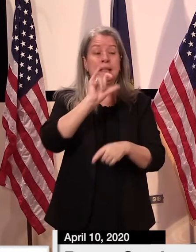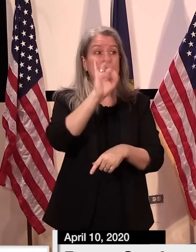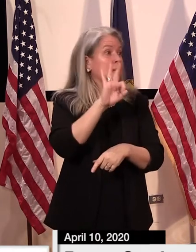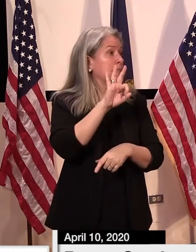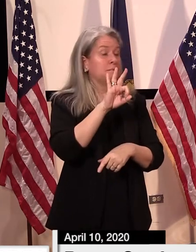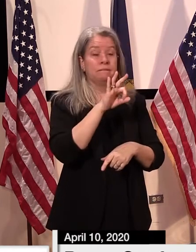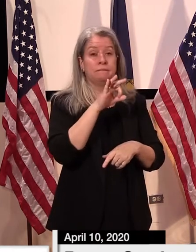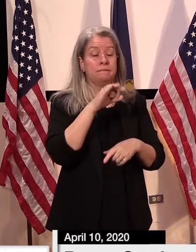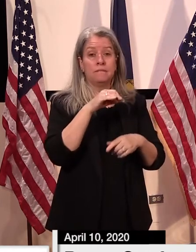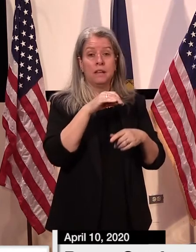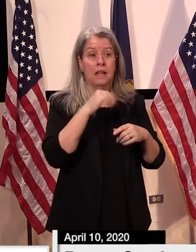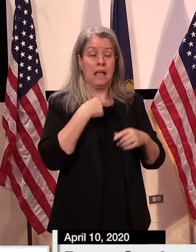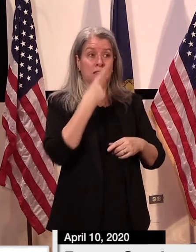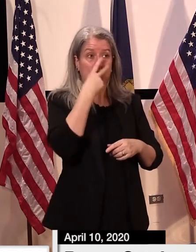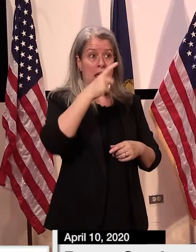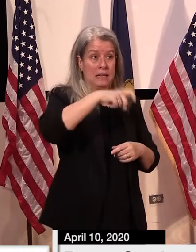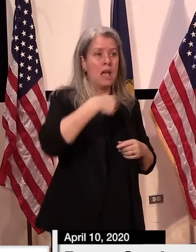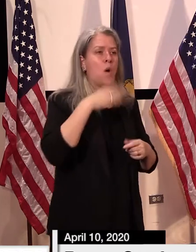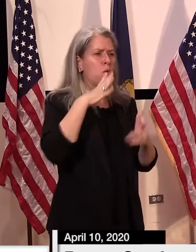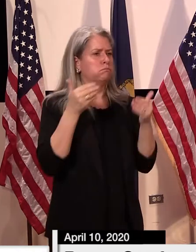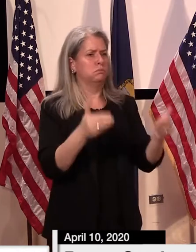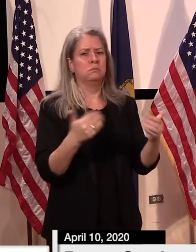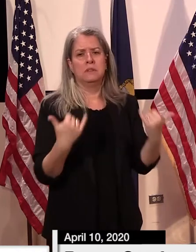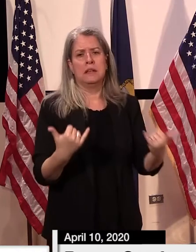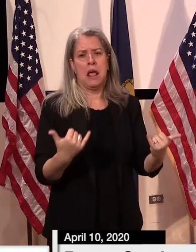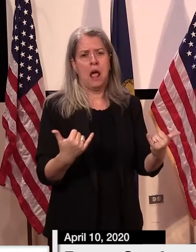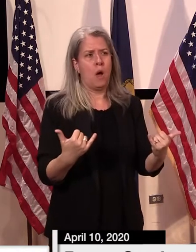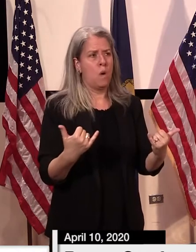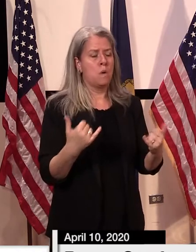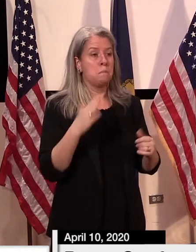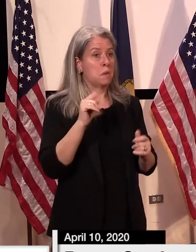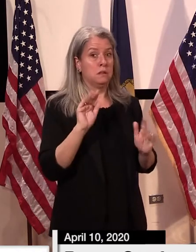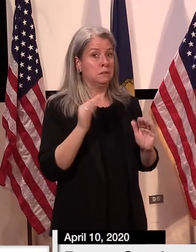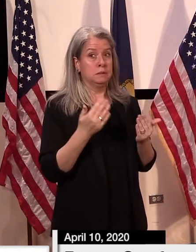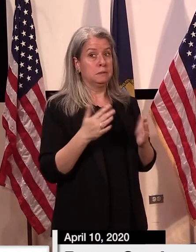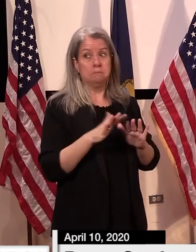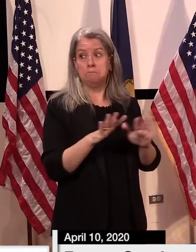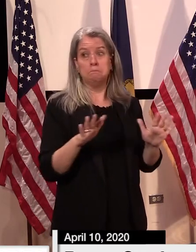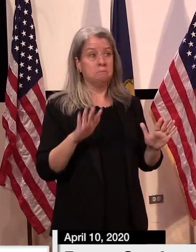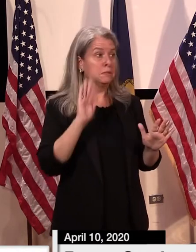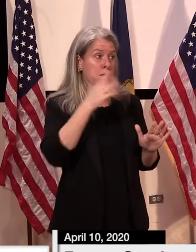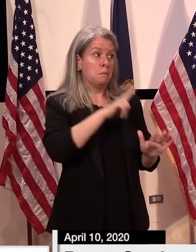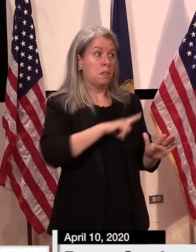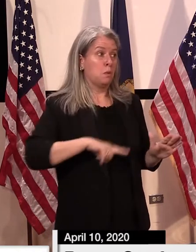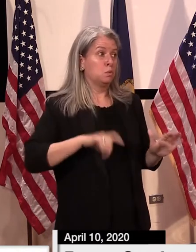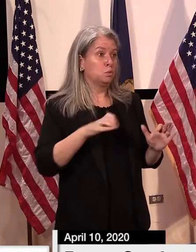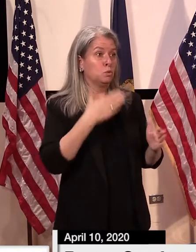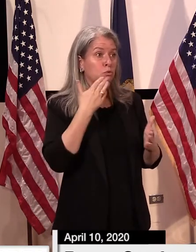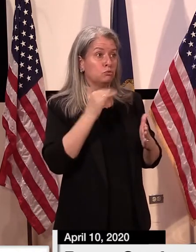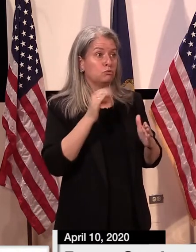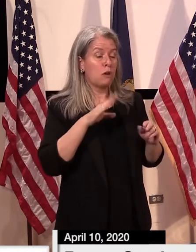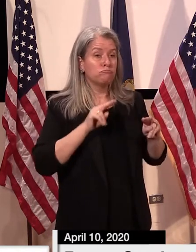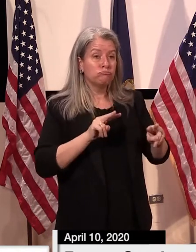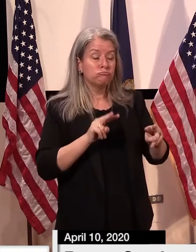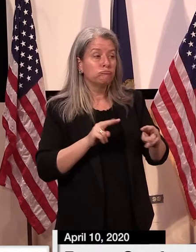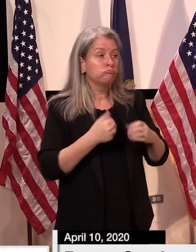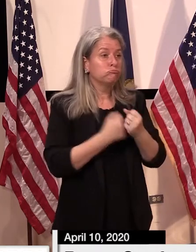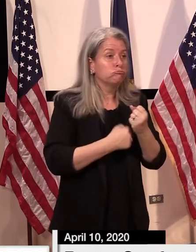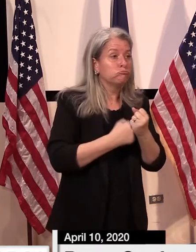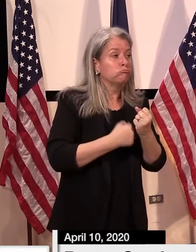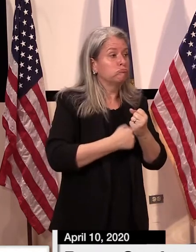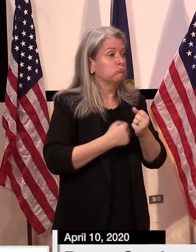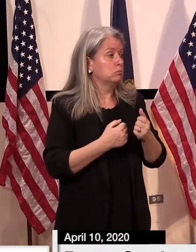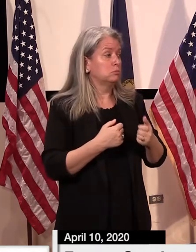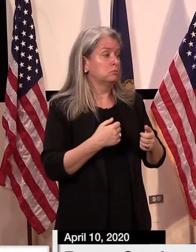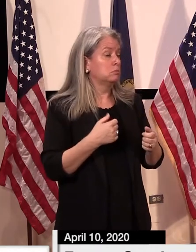the state of emergency, to take care of that. We haven't heard that I know of. I've asked